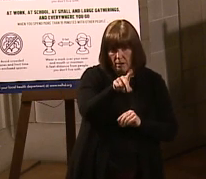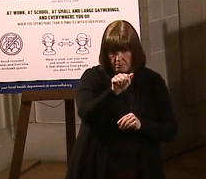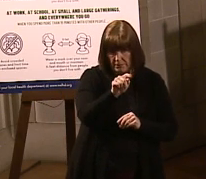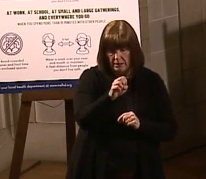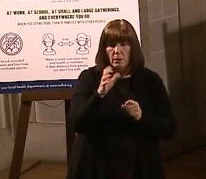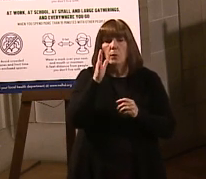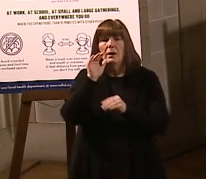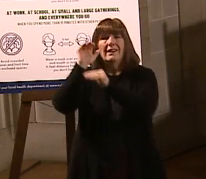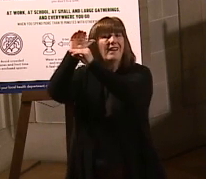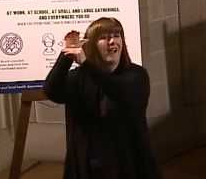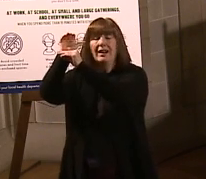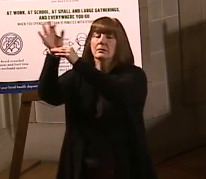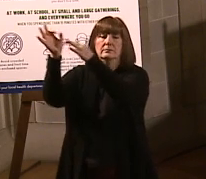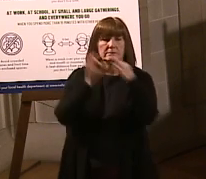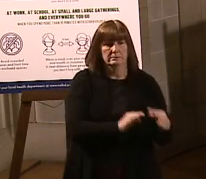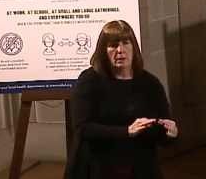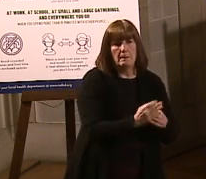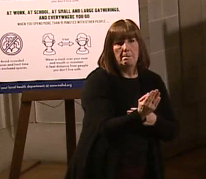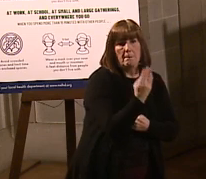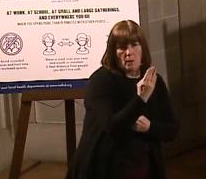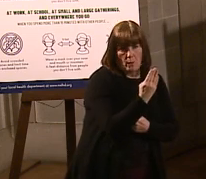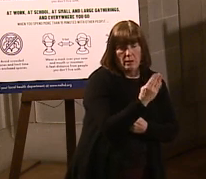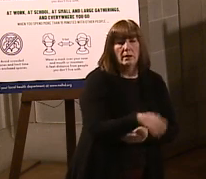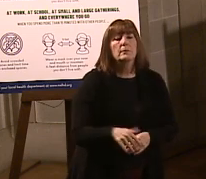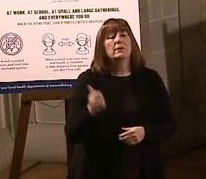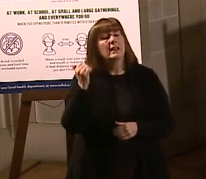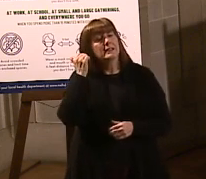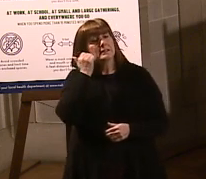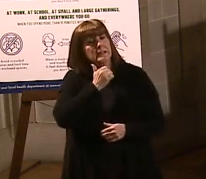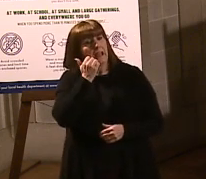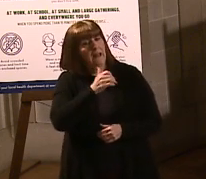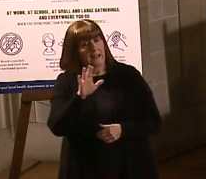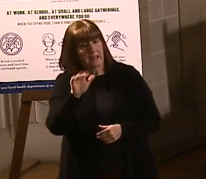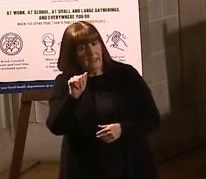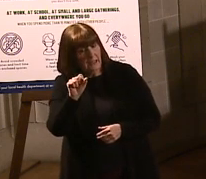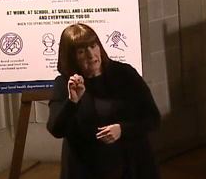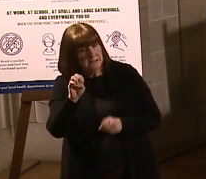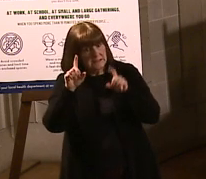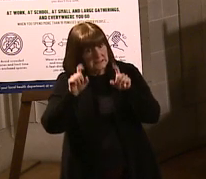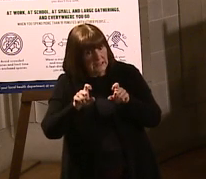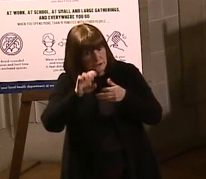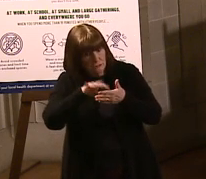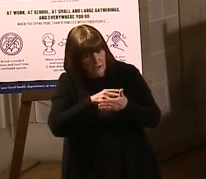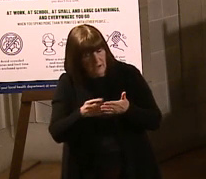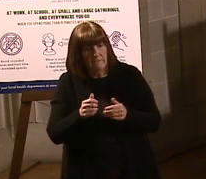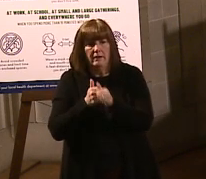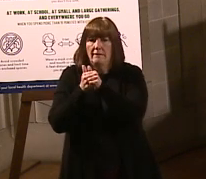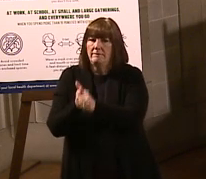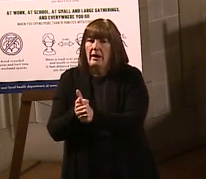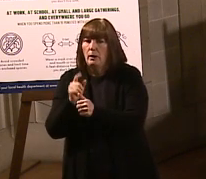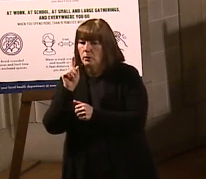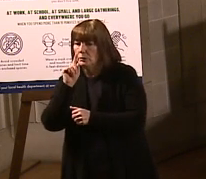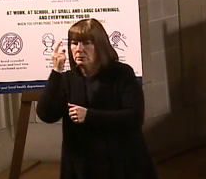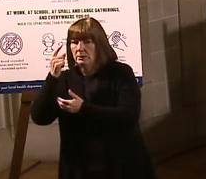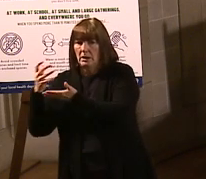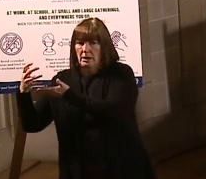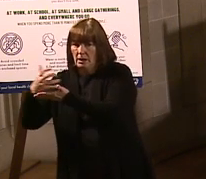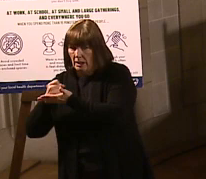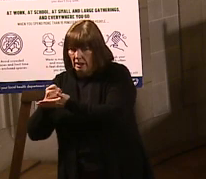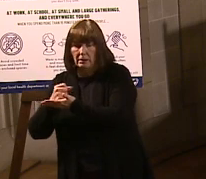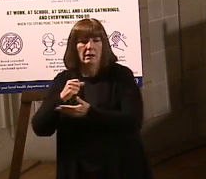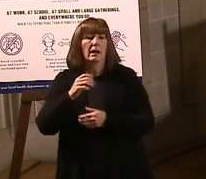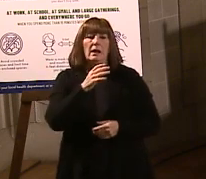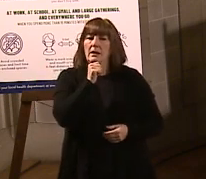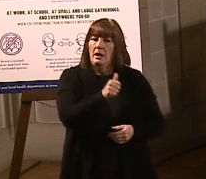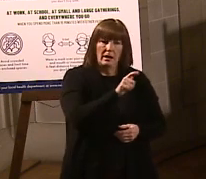morning instead of the evening. COVID-19 daily case and test graph will be by specimen collection date instead of lab report